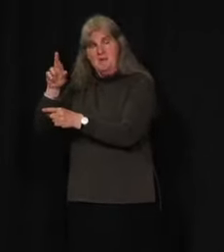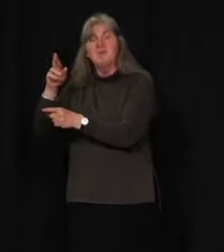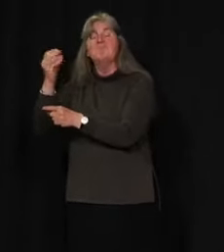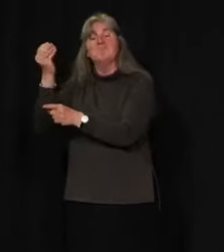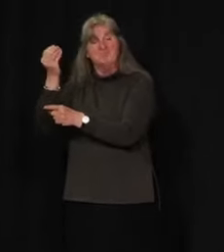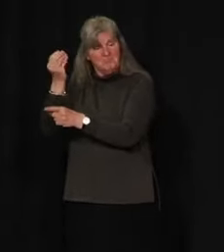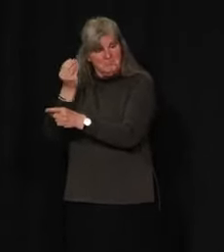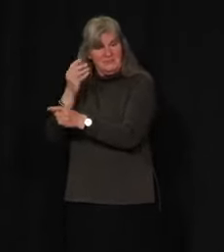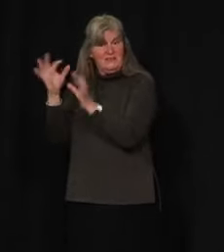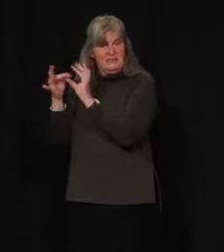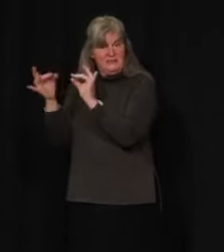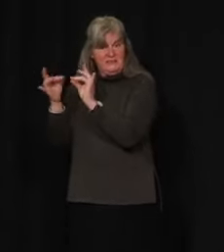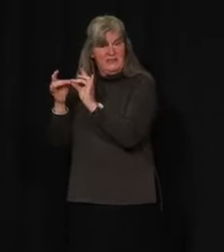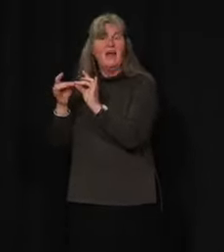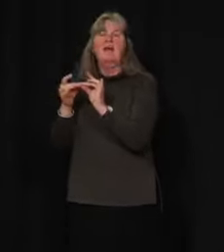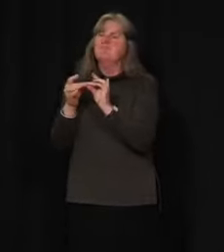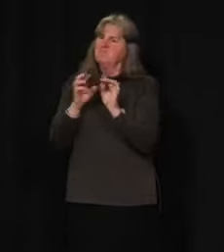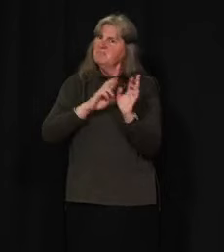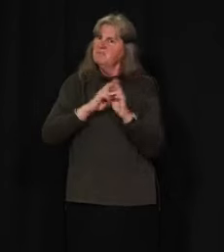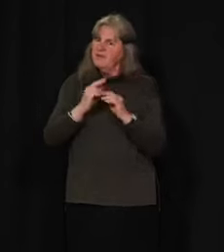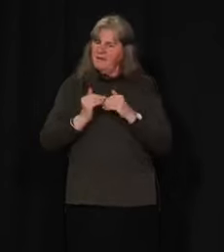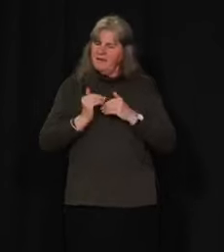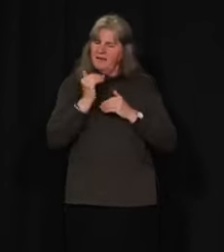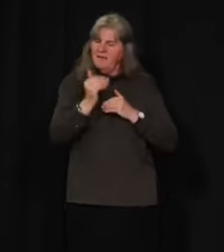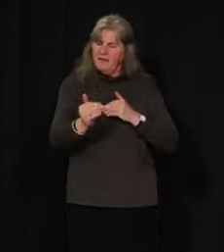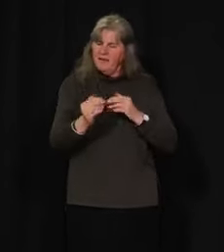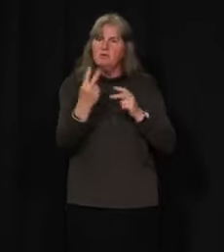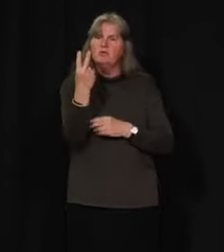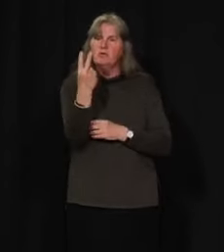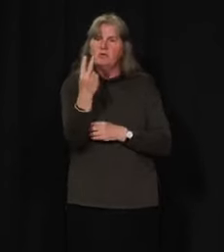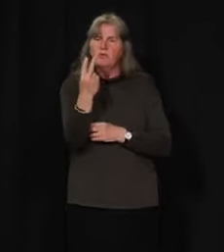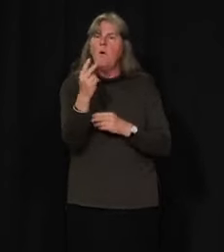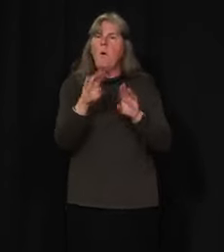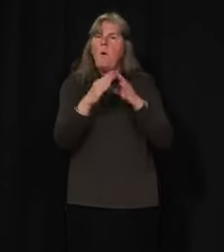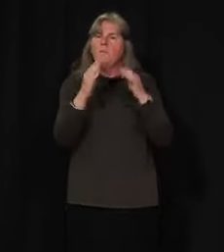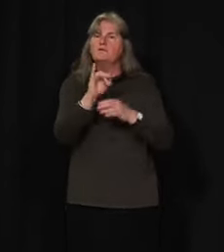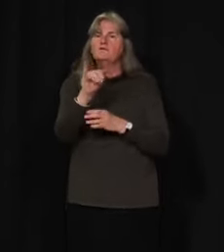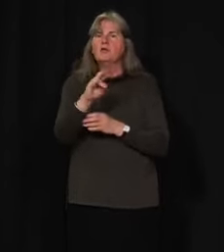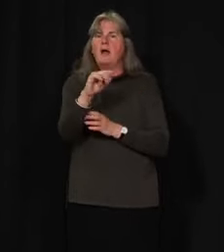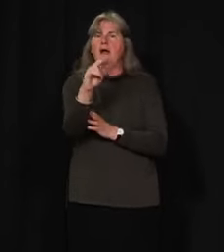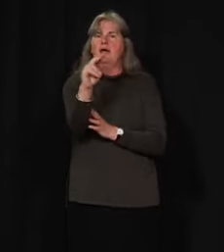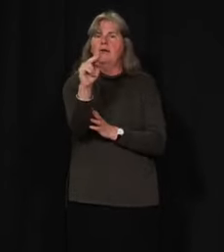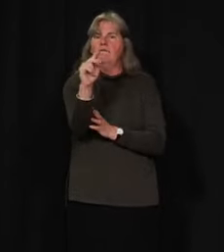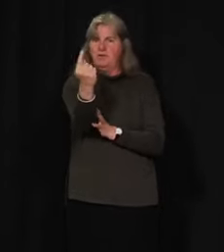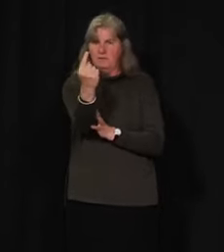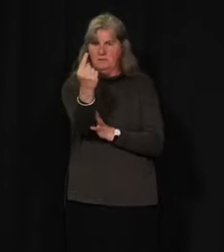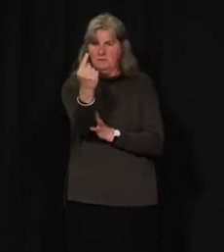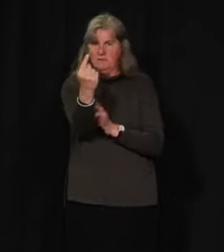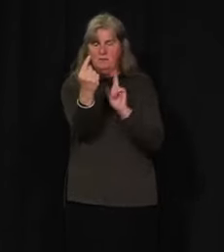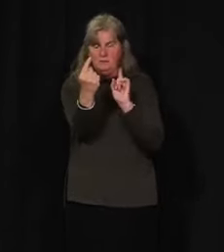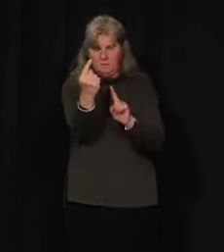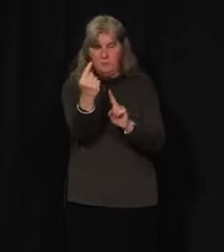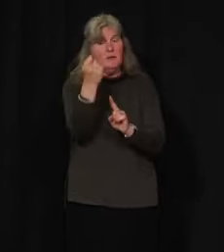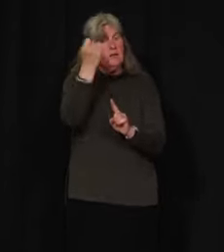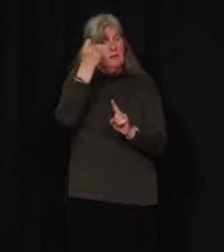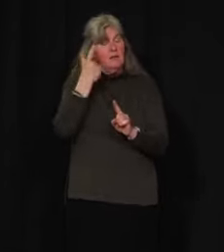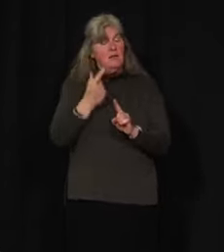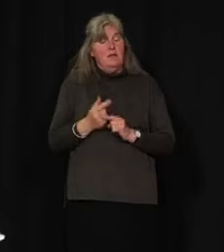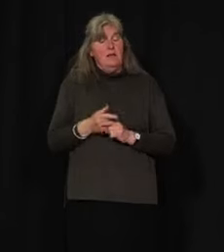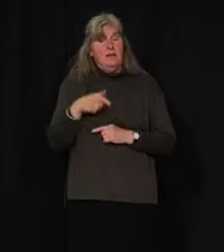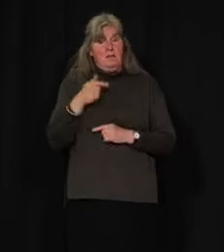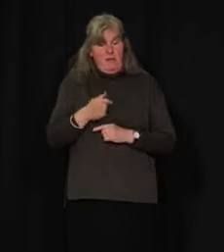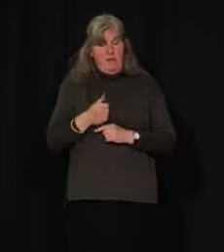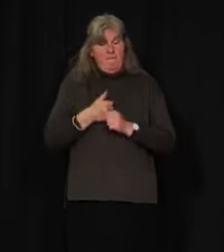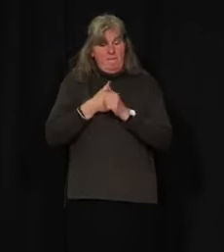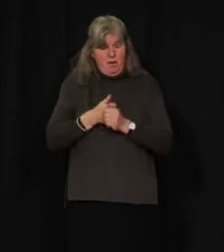to begin phase two of the reopening plan by July 1st. And I am confident that if we continue on this current